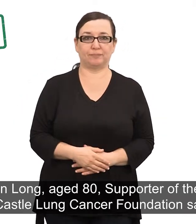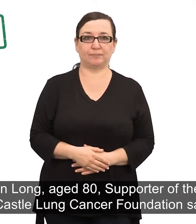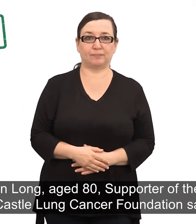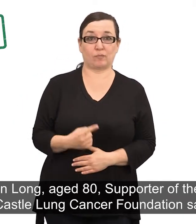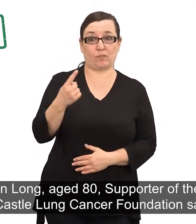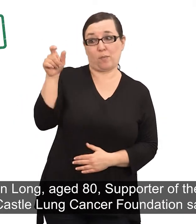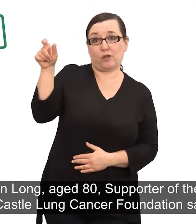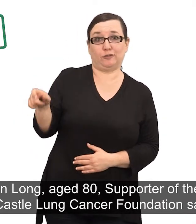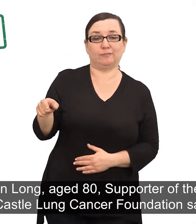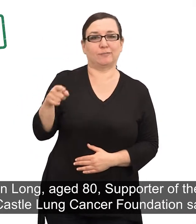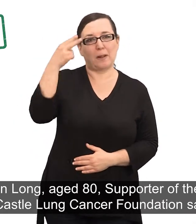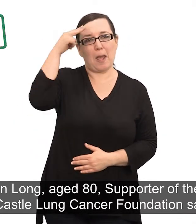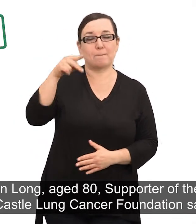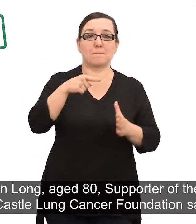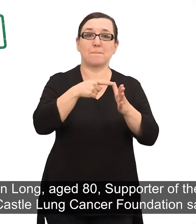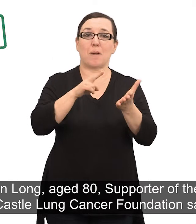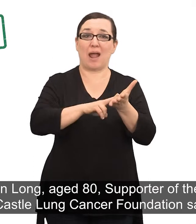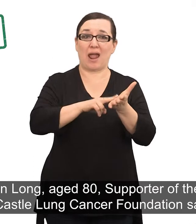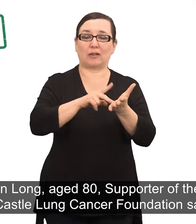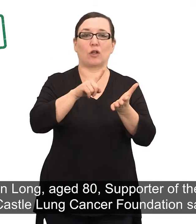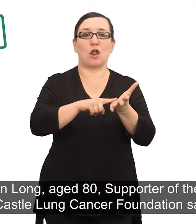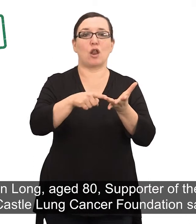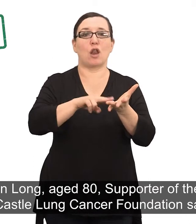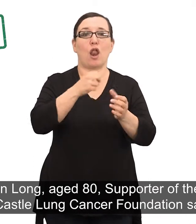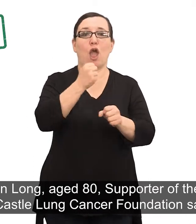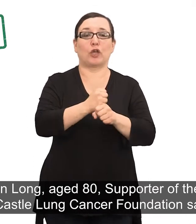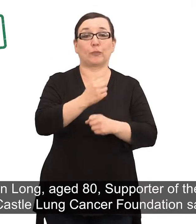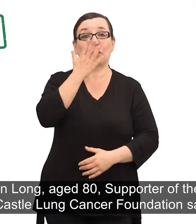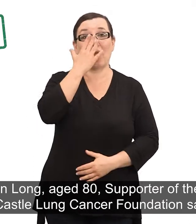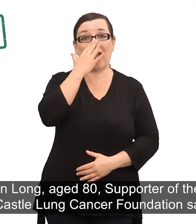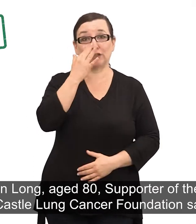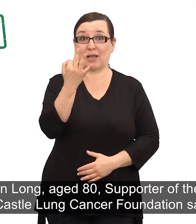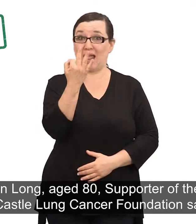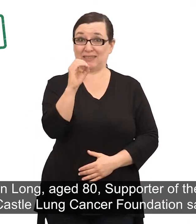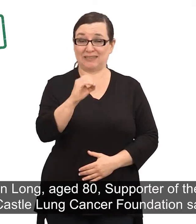Anne Long, age 80, supporter of the Roy Castle Lung Cancer Foundation